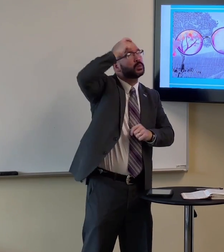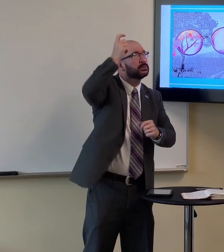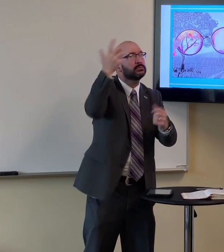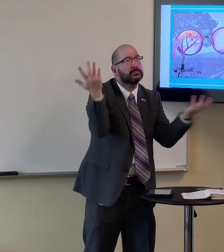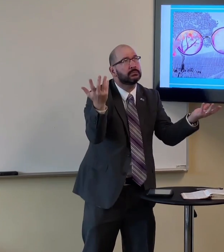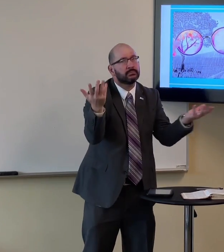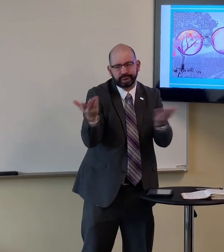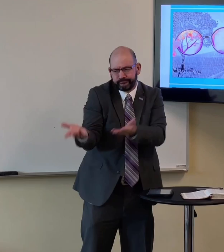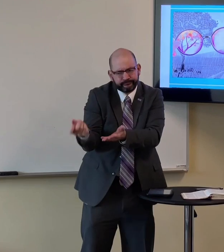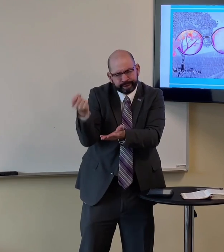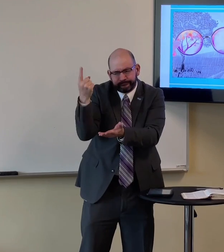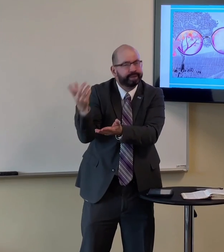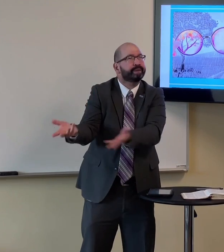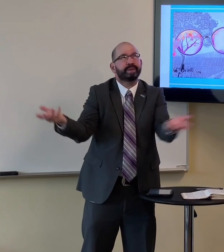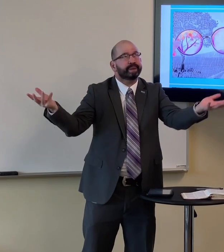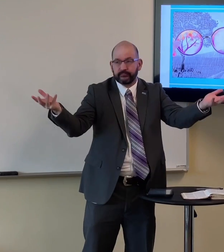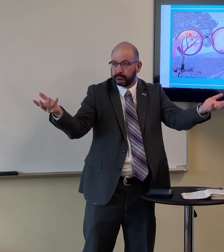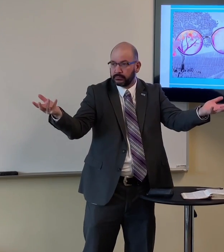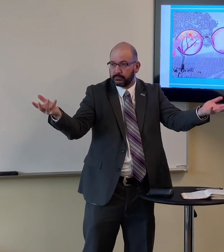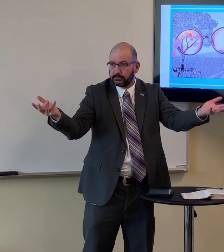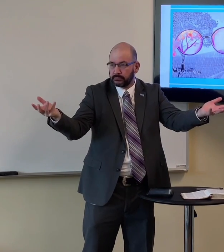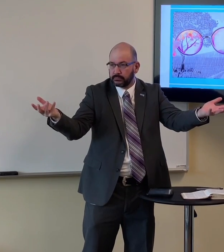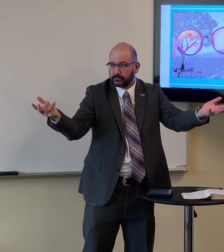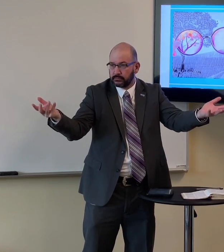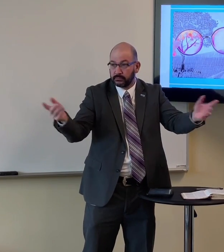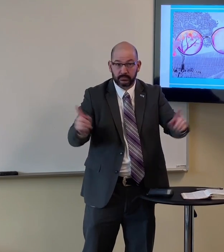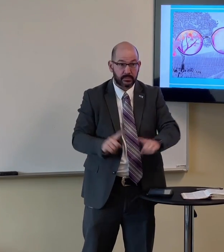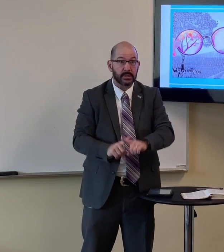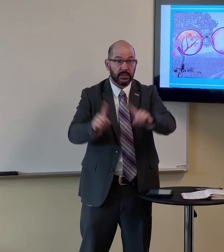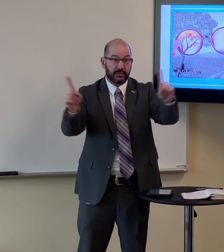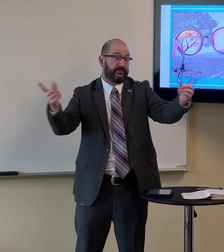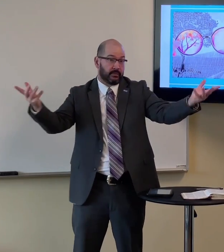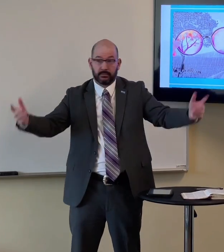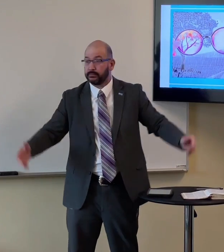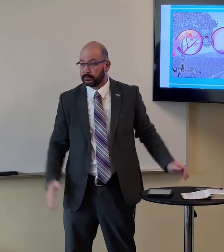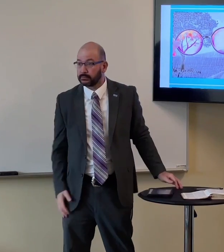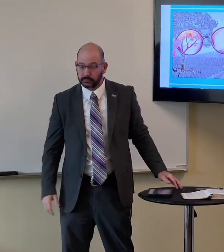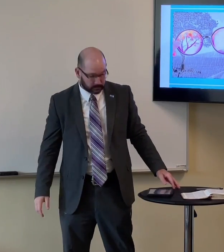Give me wisdom. I don't understand what to do with this problem. It's just different.